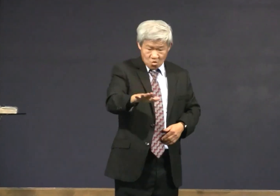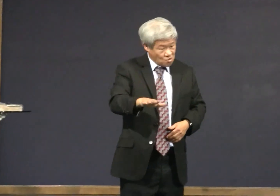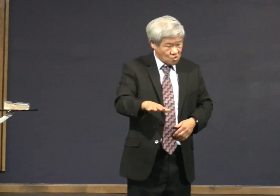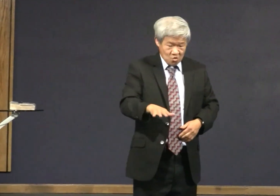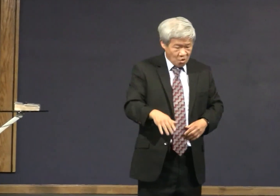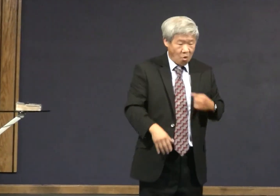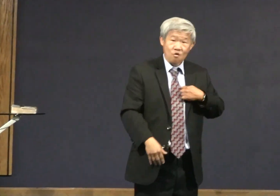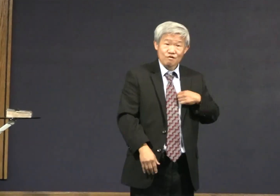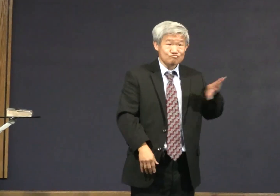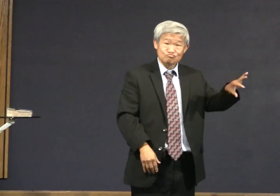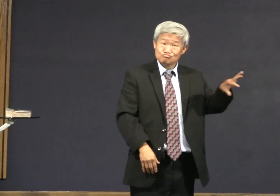really